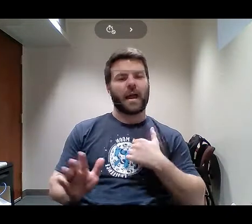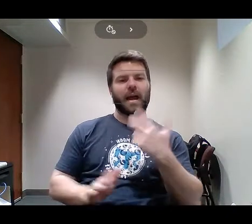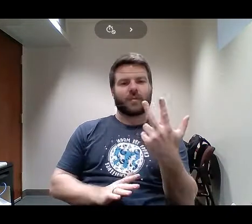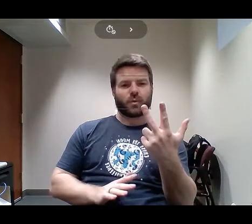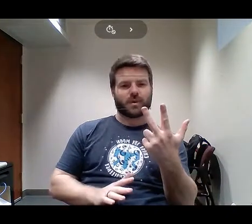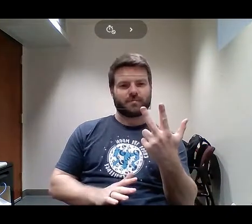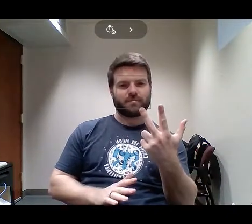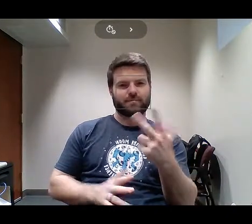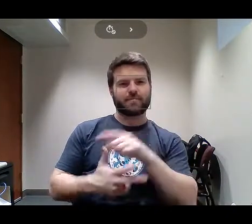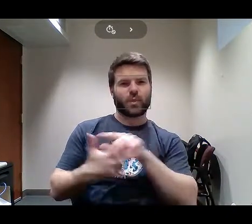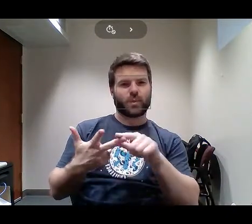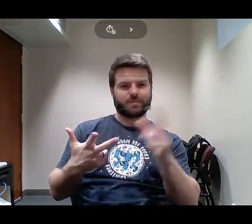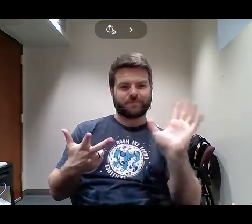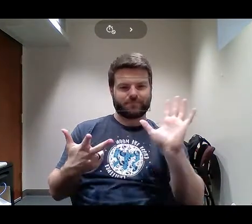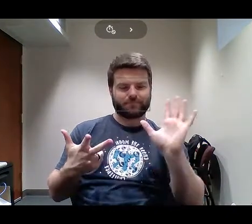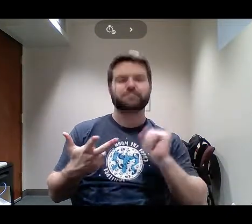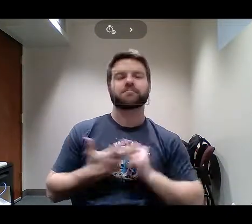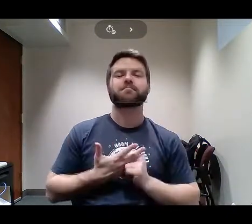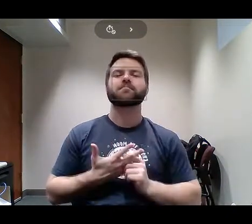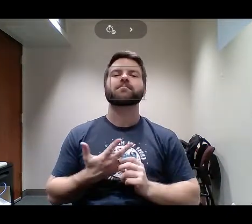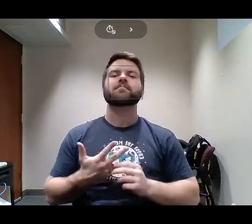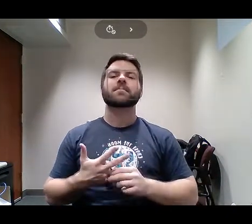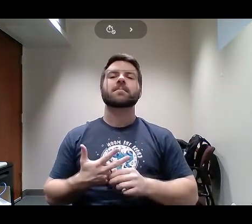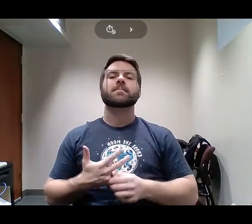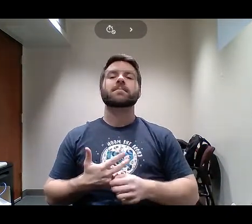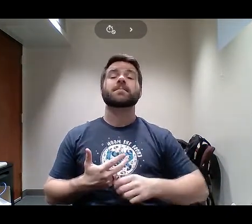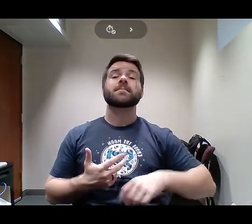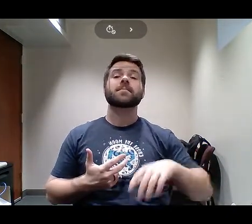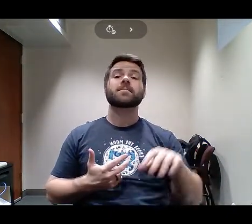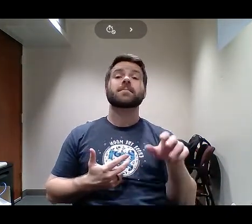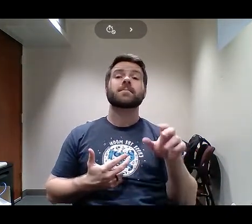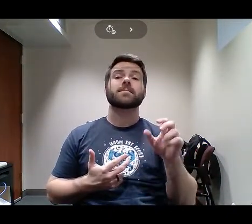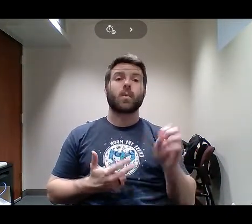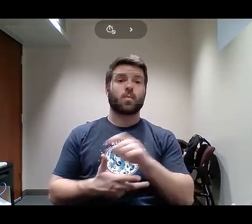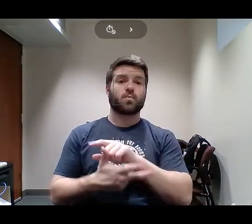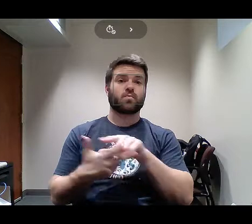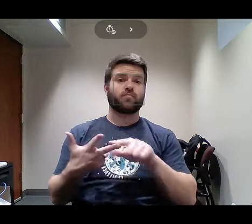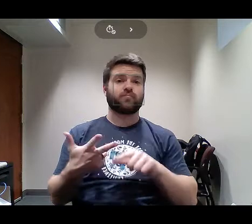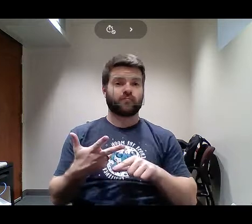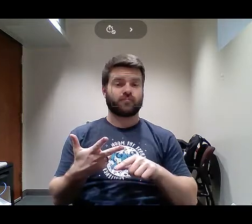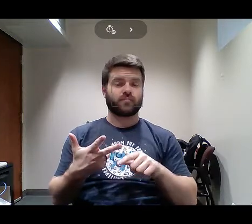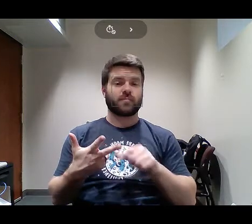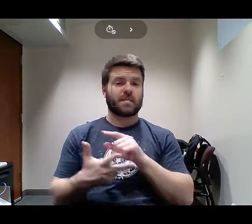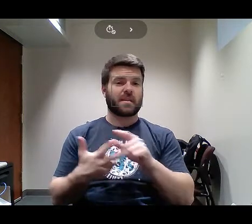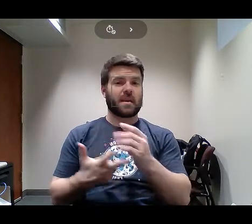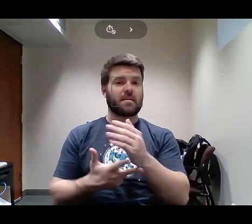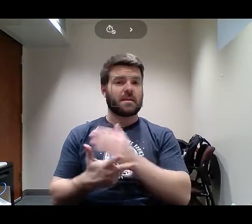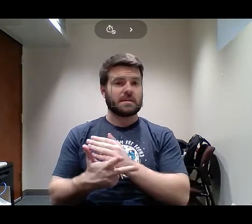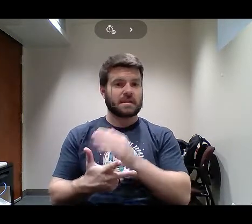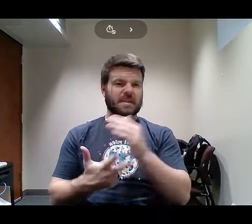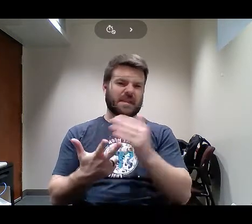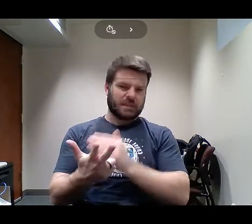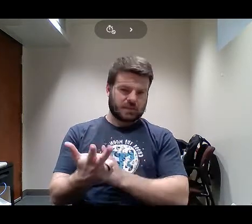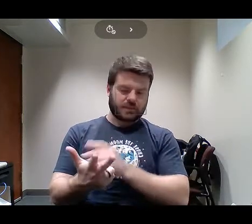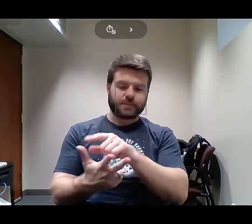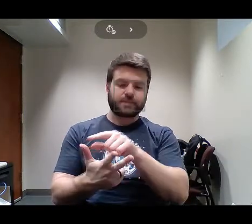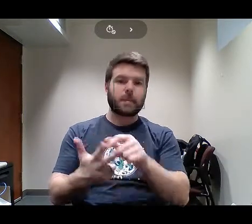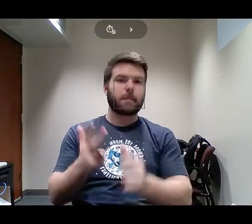So, it's only going to be three. The three lessons that have had the greatest impact on my life have to do